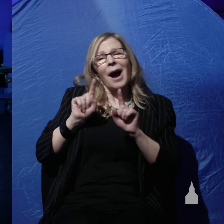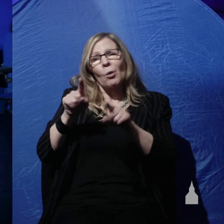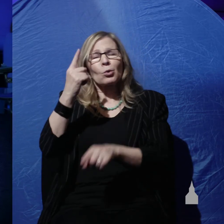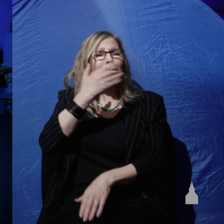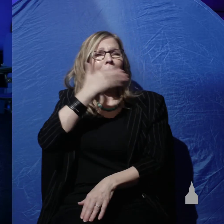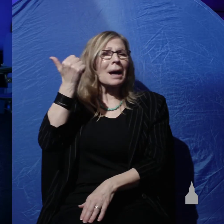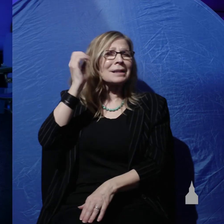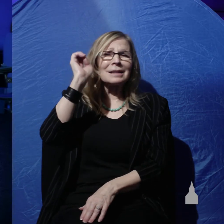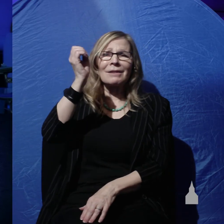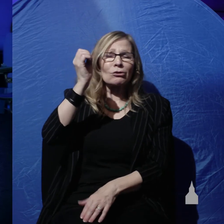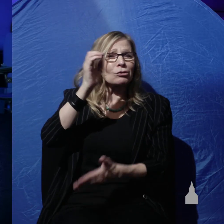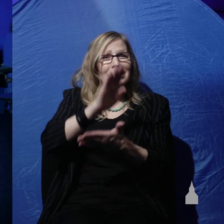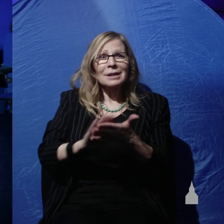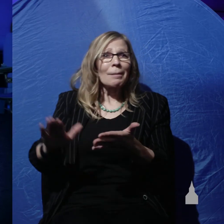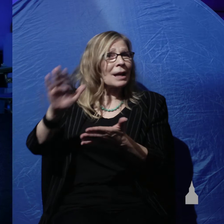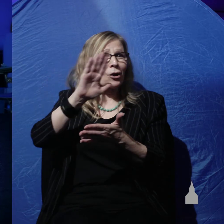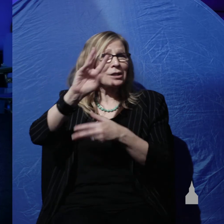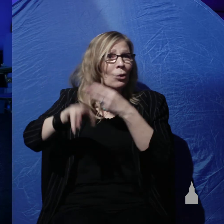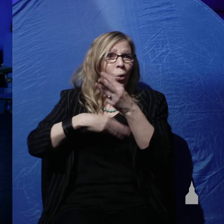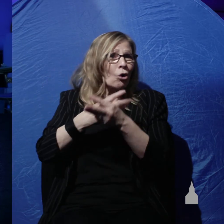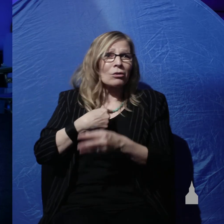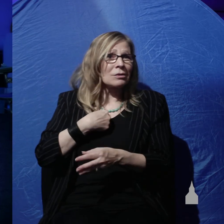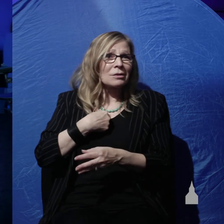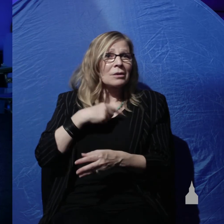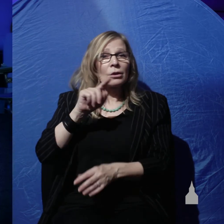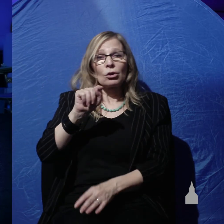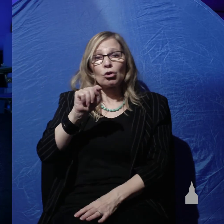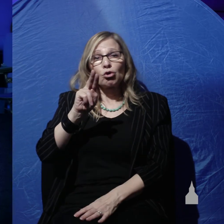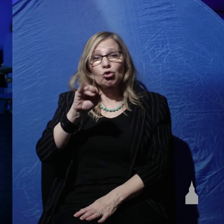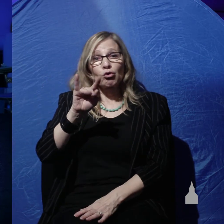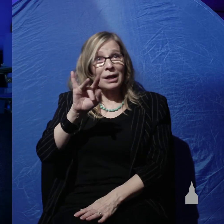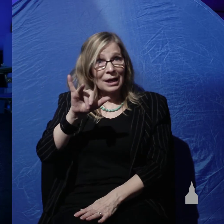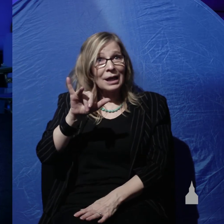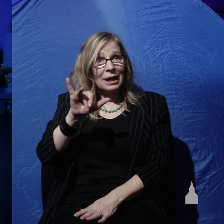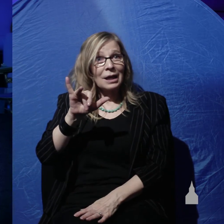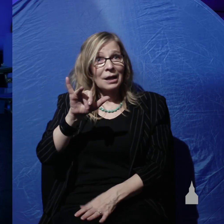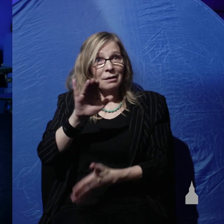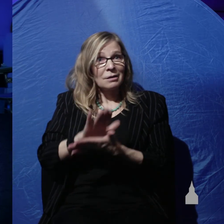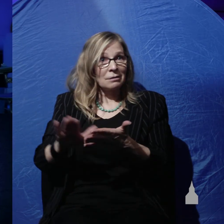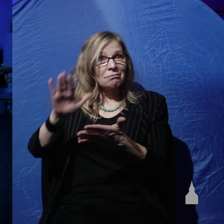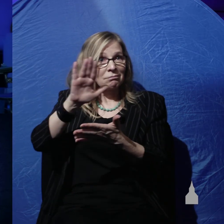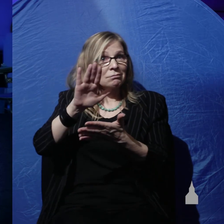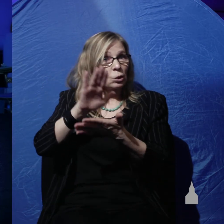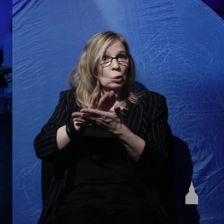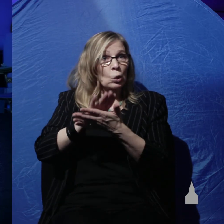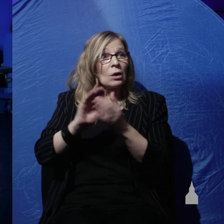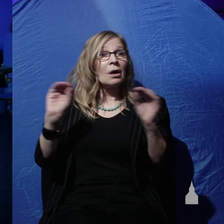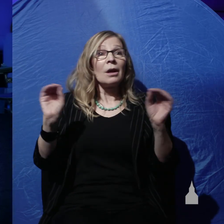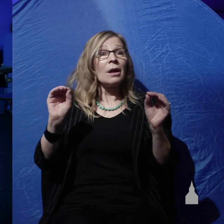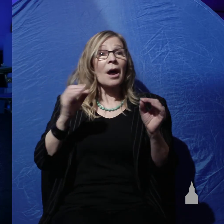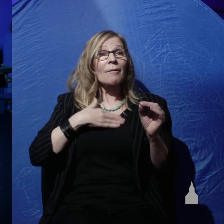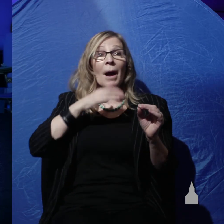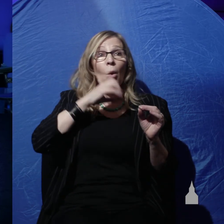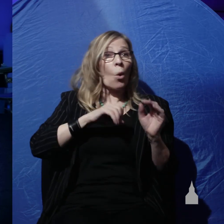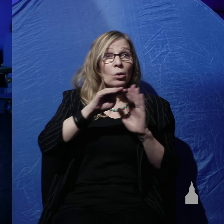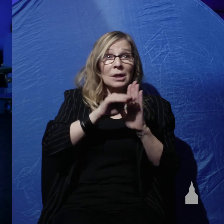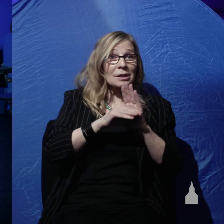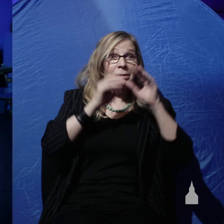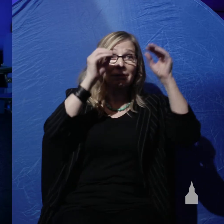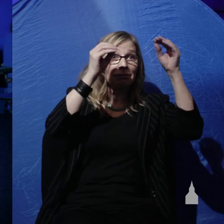evangelical seminaries in the world Trinity Evangelical Divinity School none of my Old Testament or theology professors were young earth